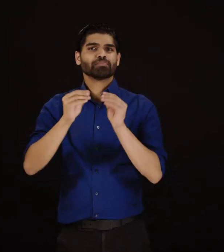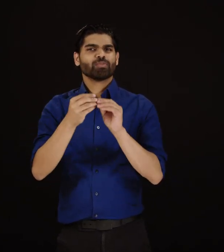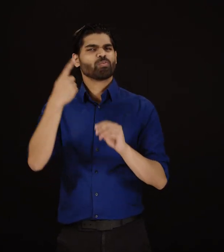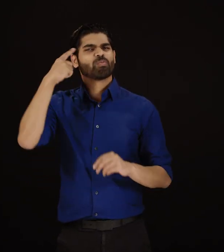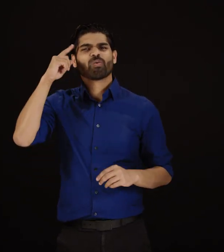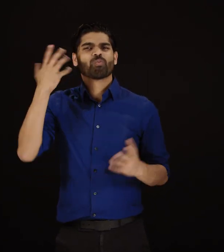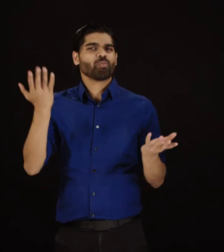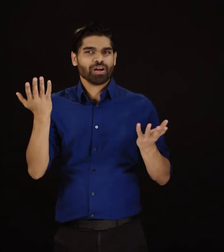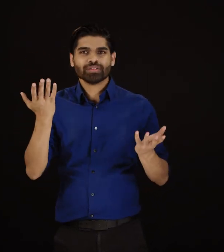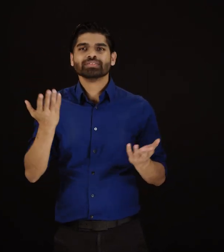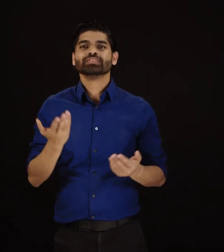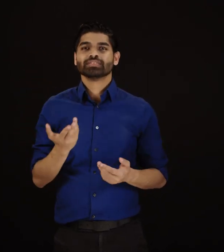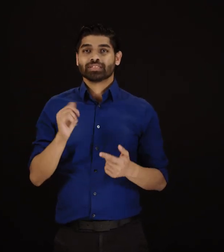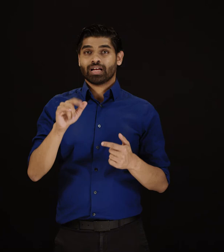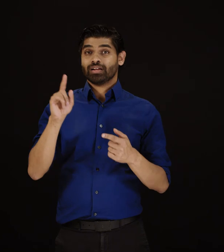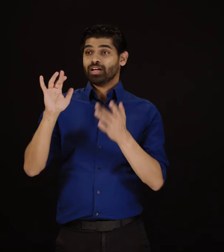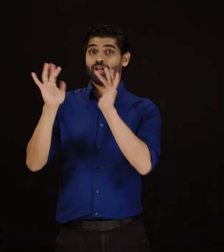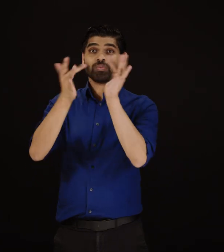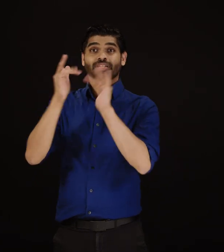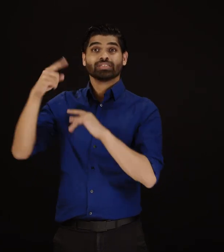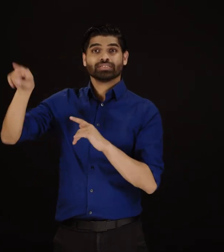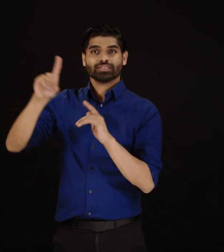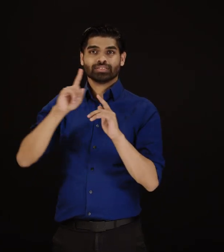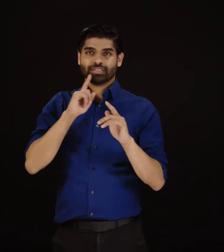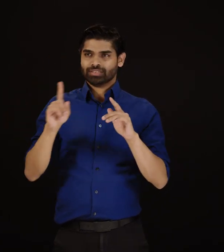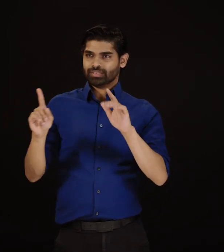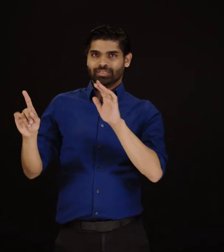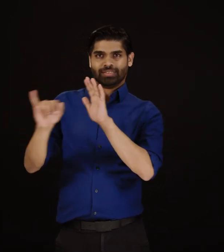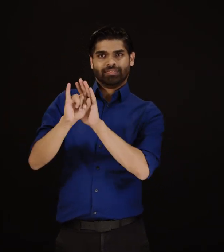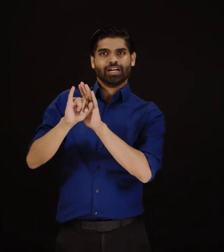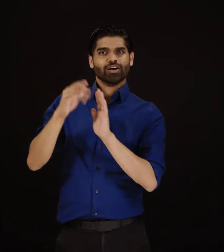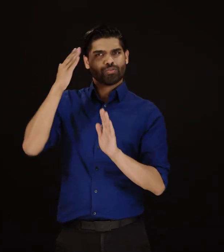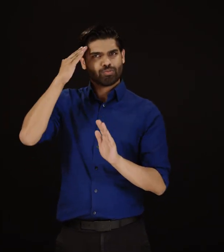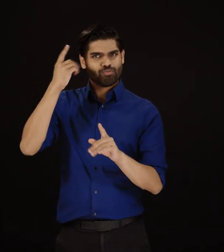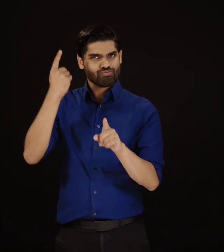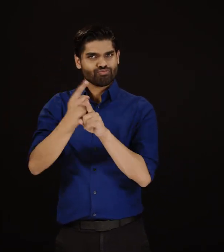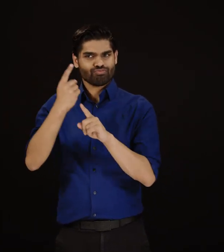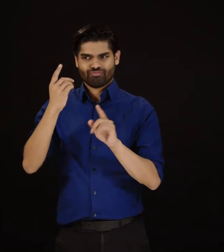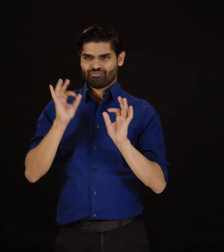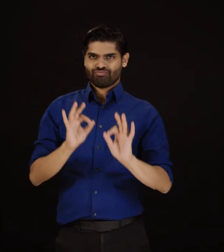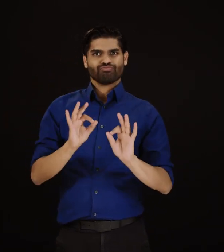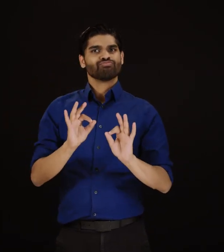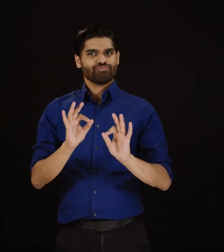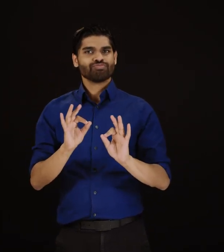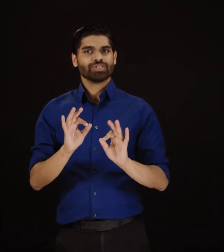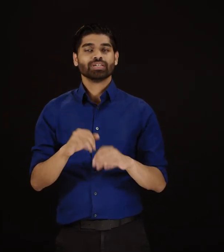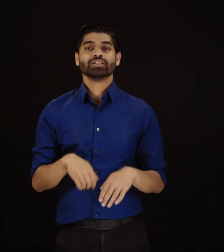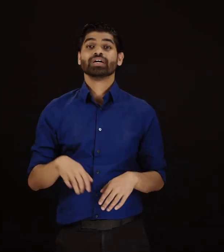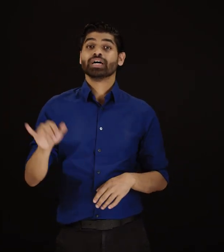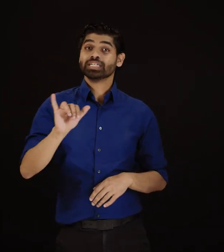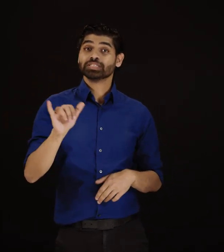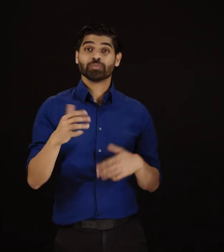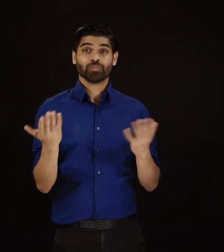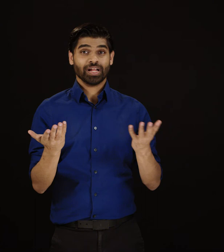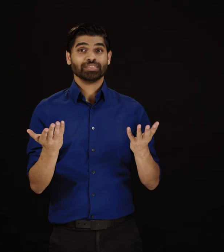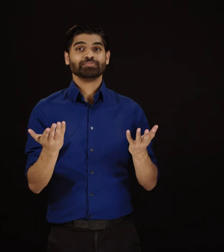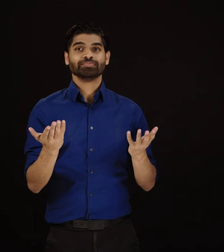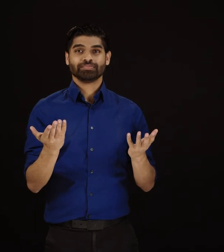A customer can obtain the IMEI number of their device by entering star pound zero six pound on most devices.